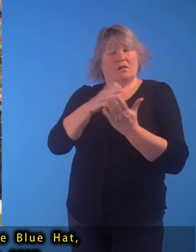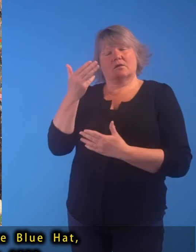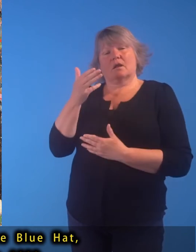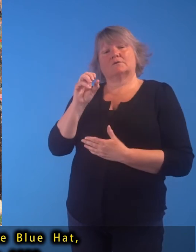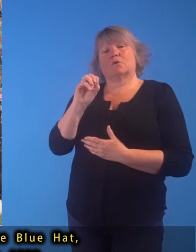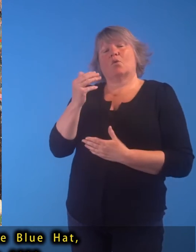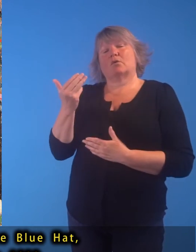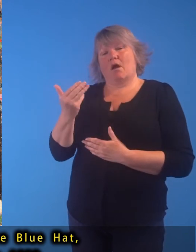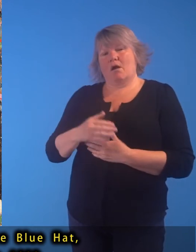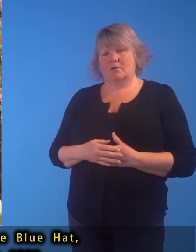1909.